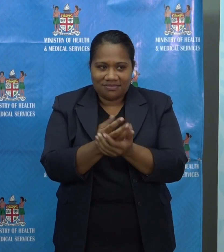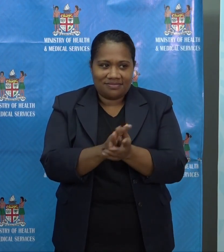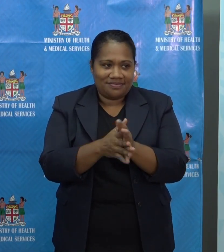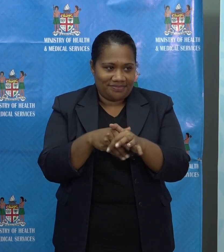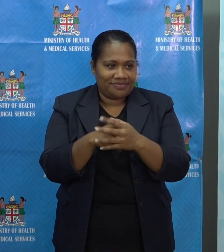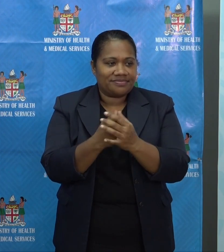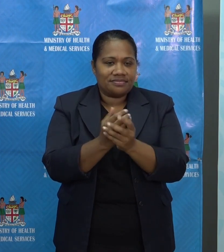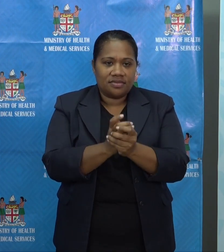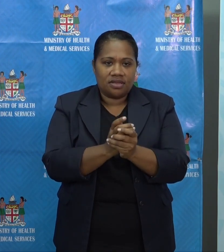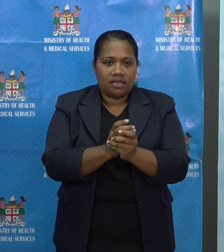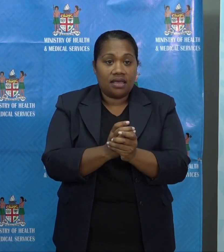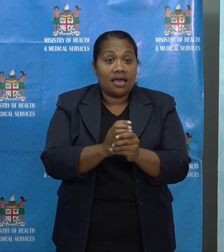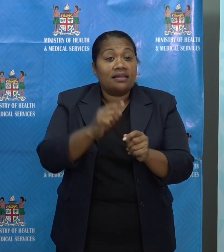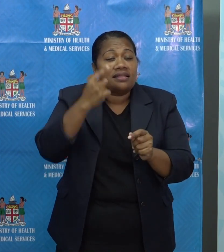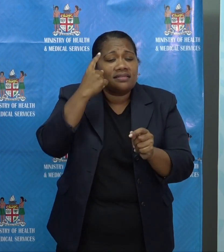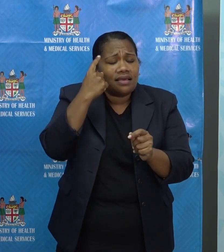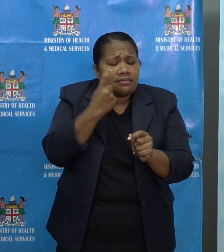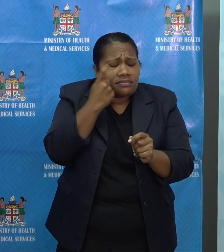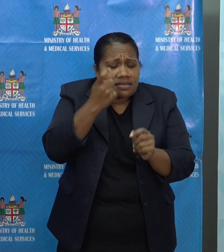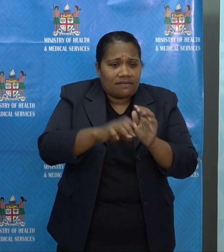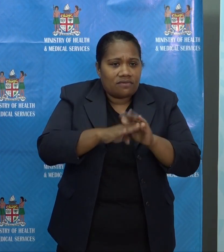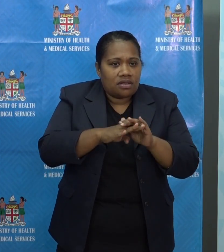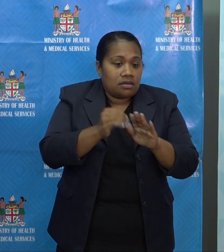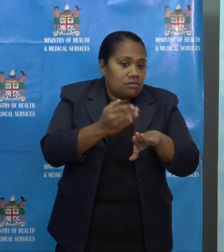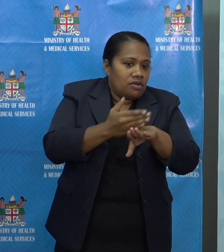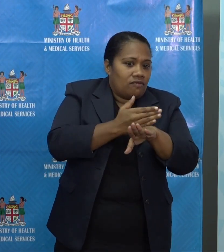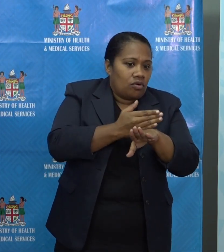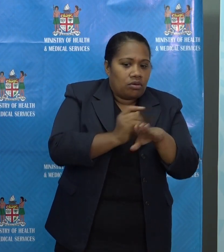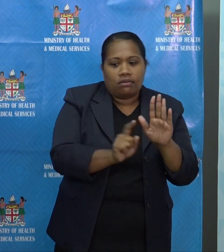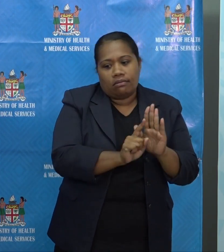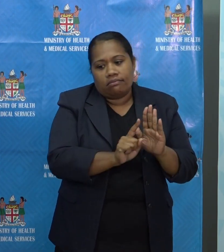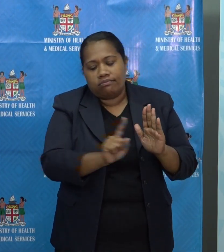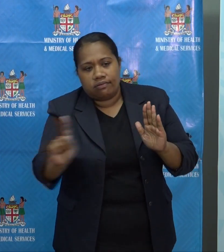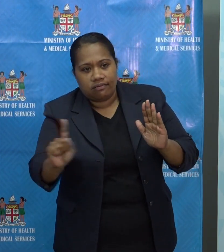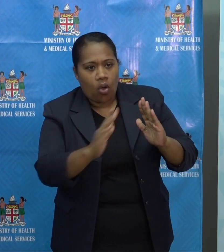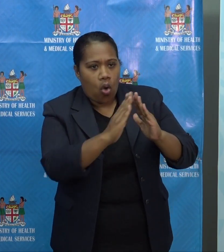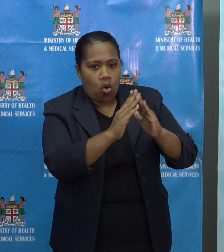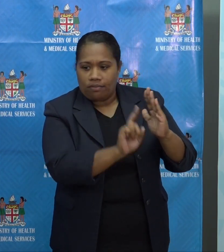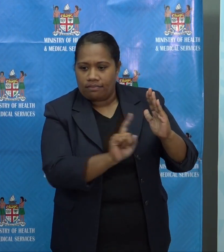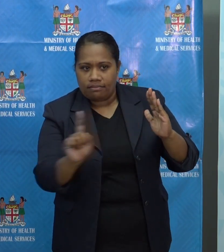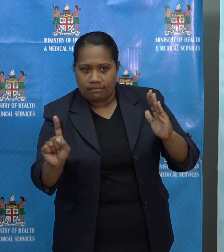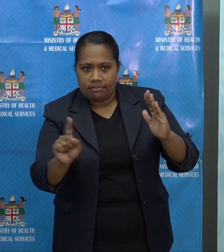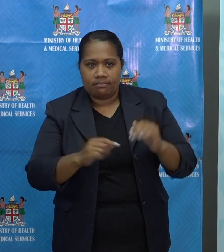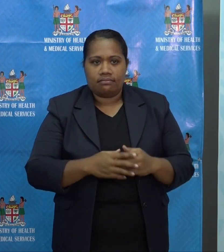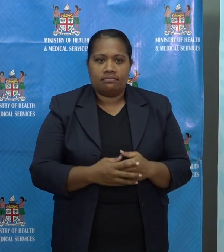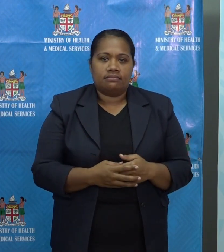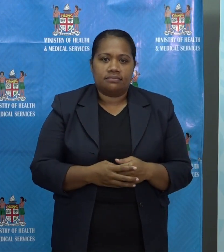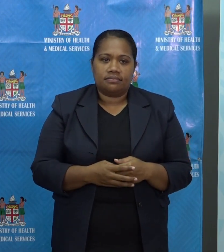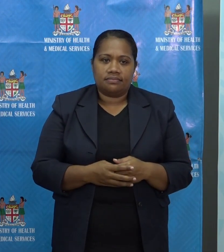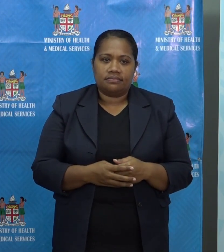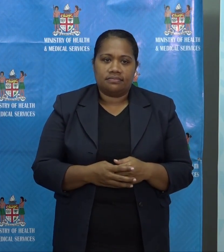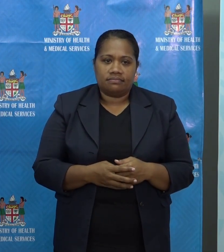before leaving your home, or else all of us will be at home all the time.